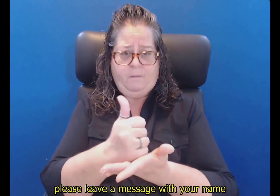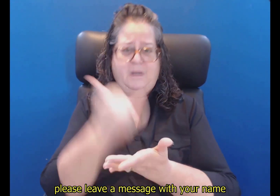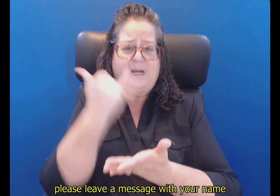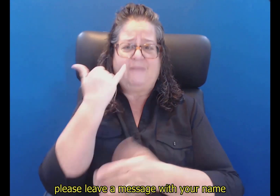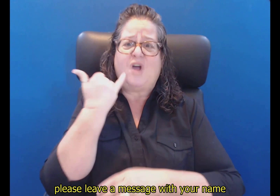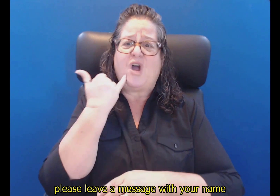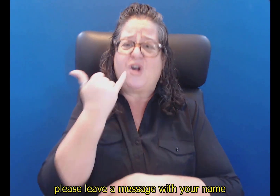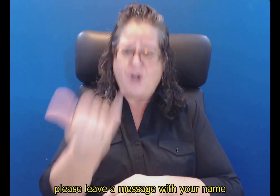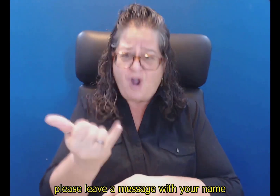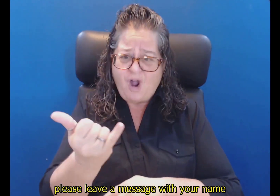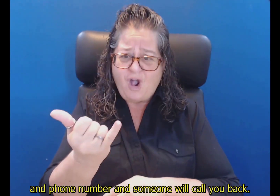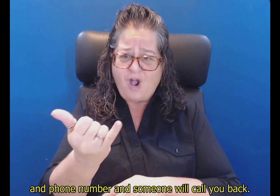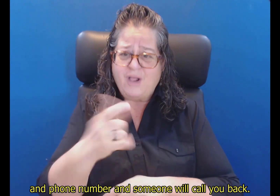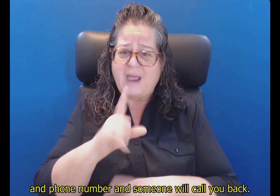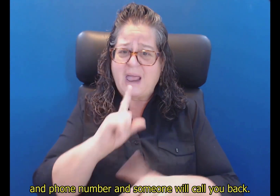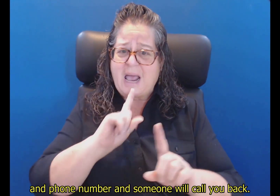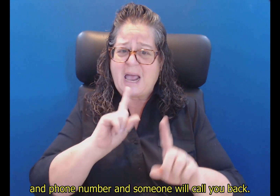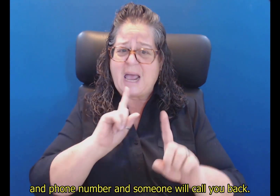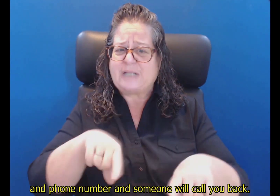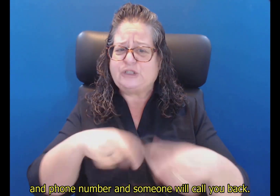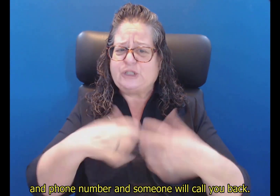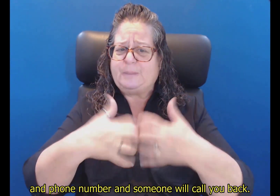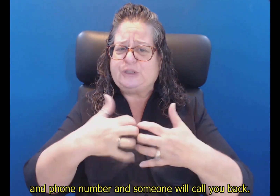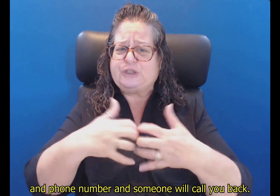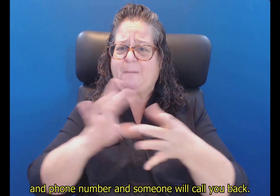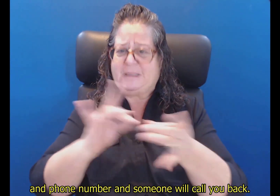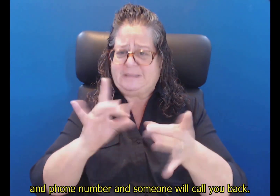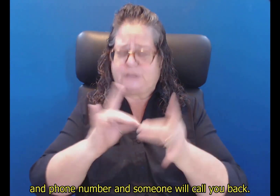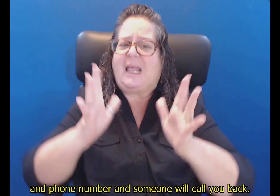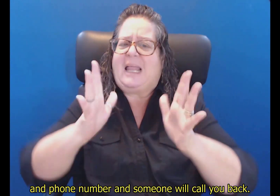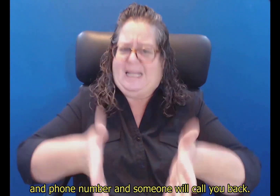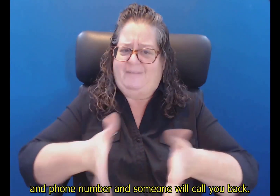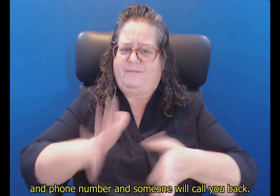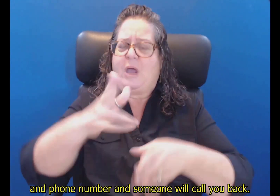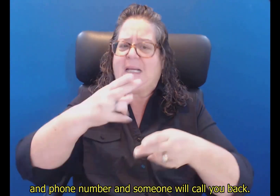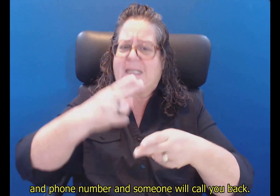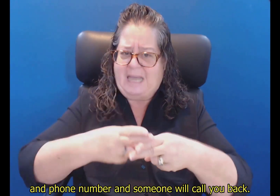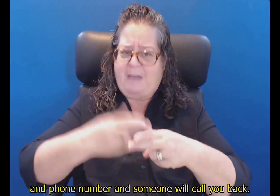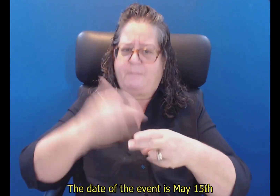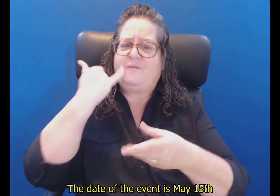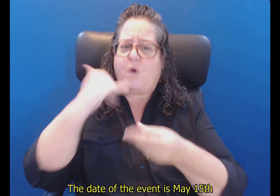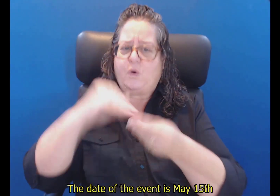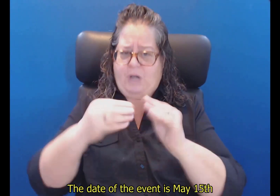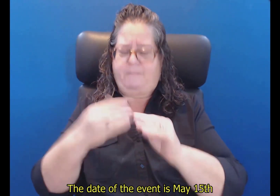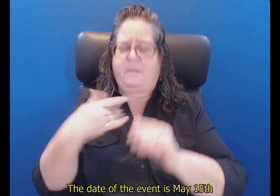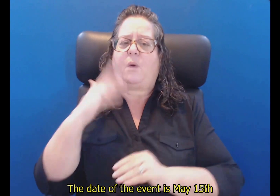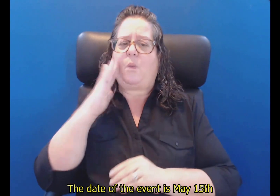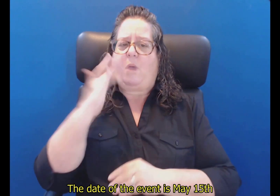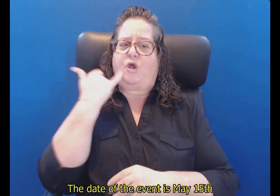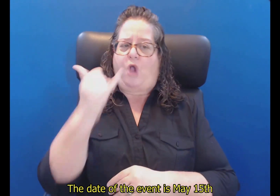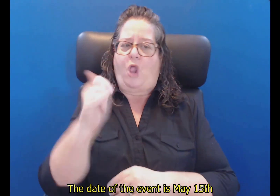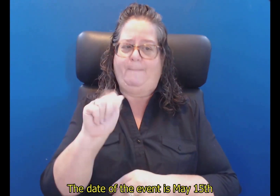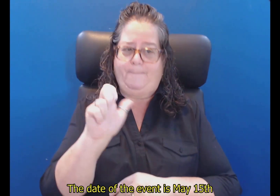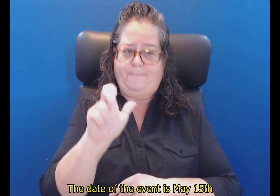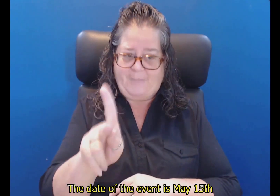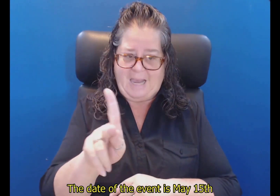a message with your name and phone number and someone will call you back. The date of event is May 15th